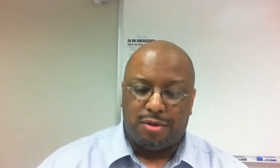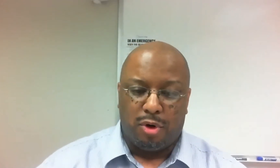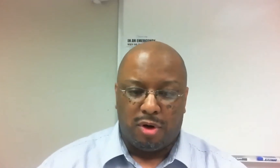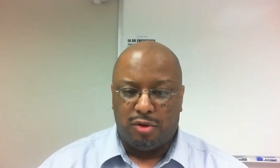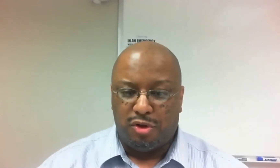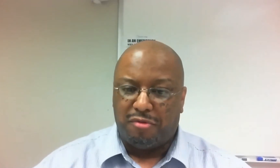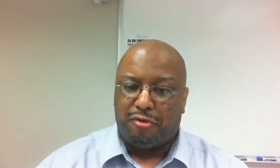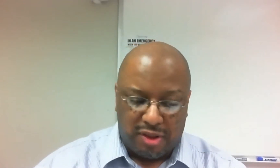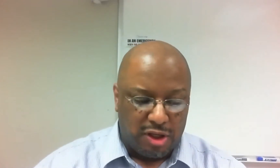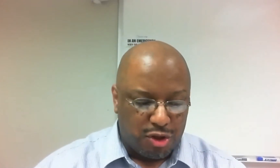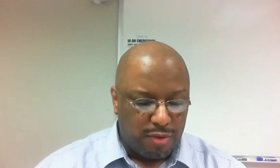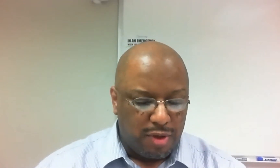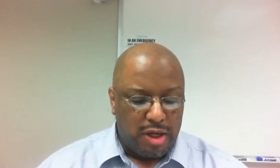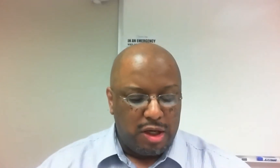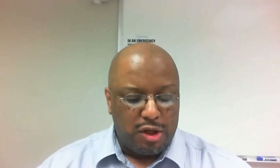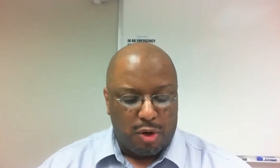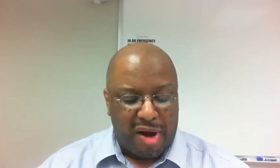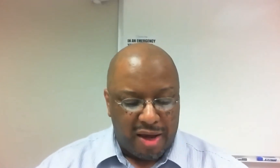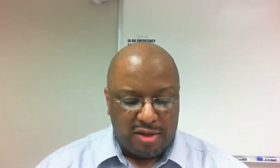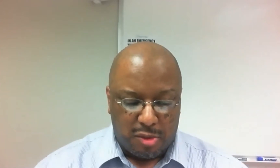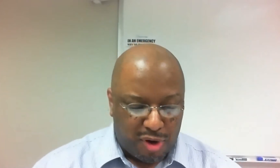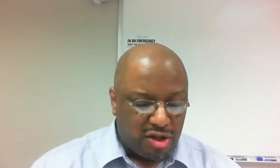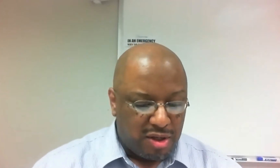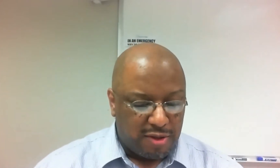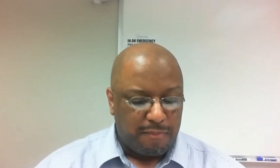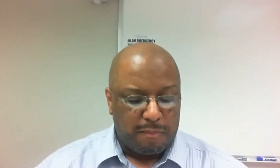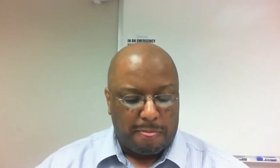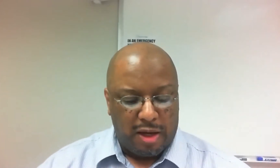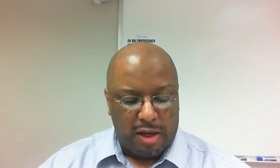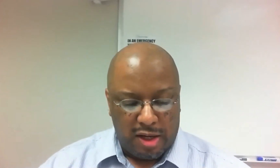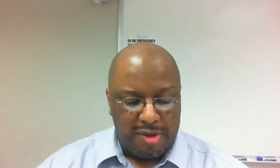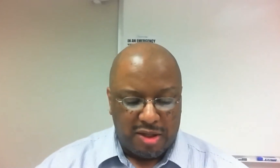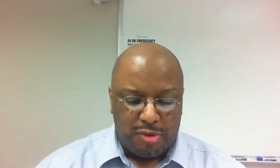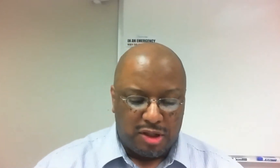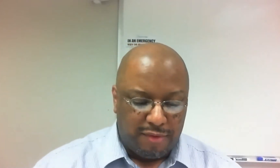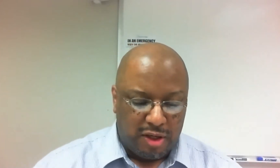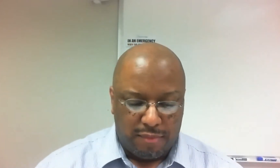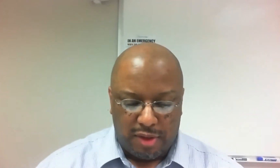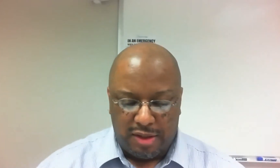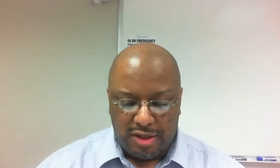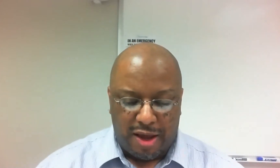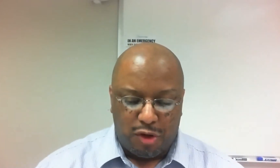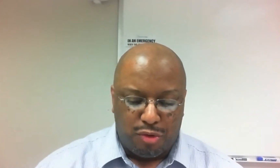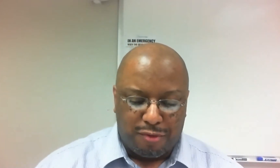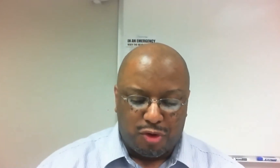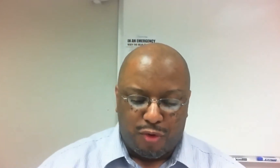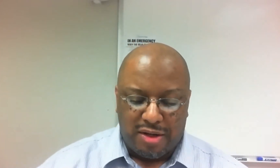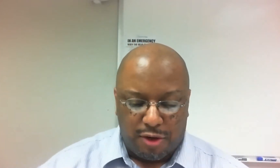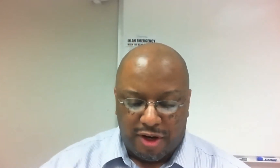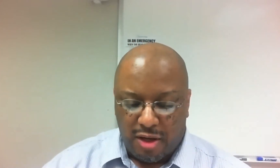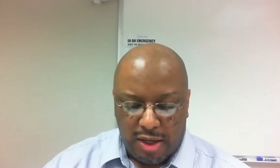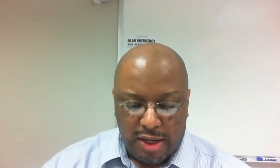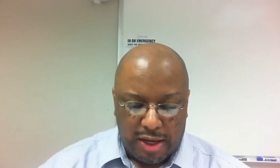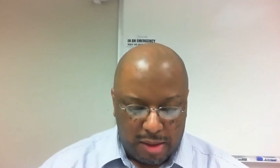arrest or to confront the issue. So, bias is a prejudice. It inhibits objectivity. It doesn't have a universal